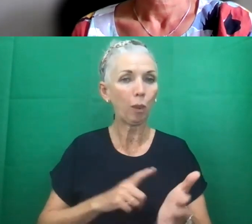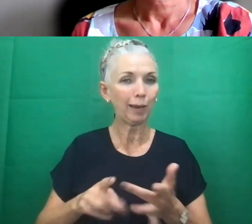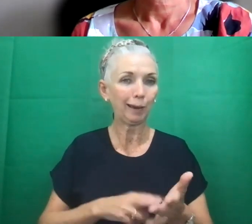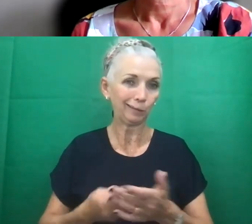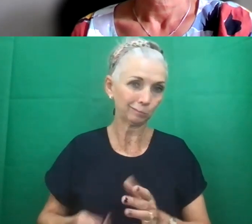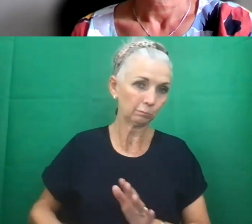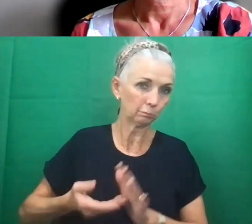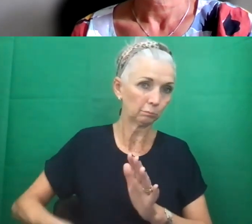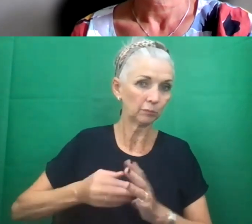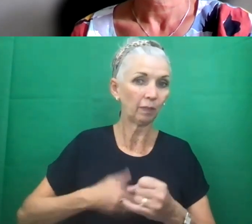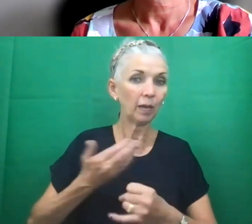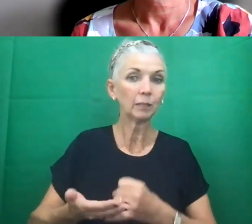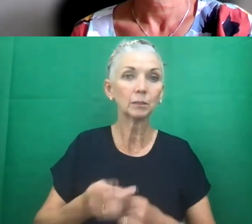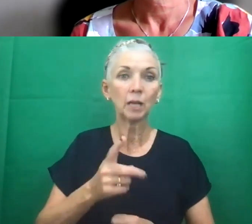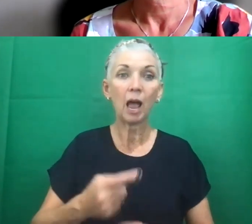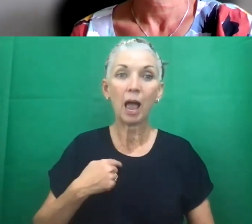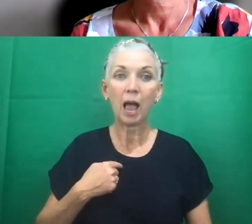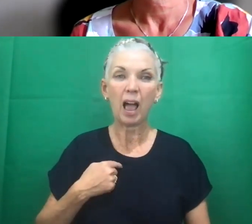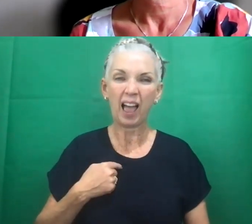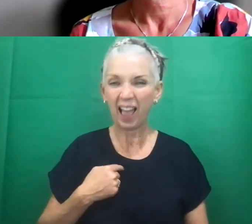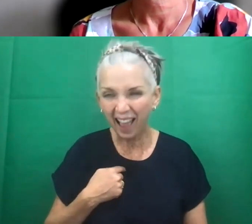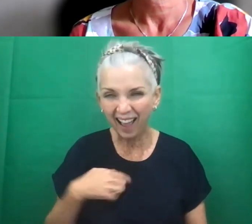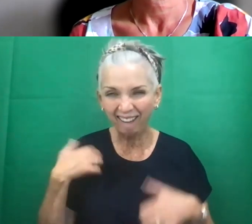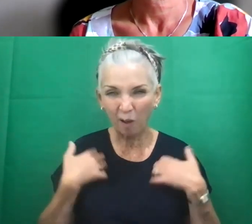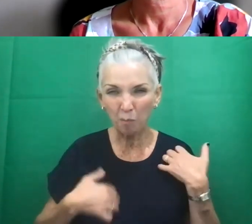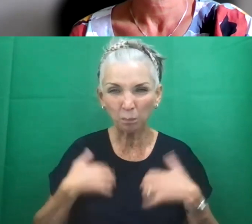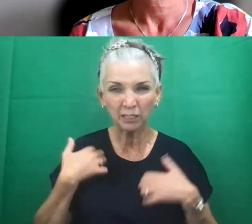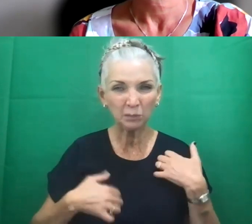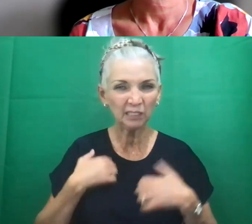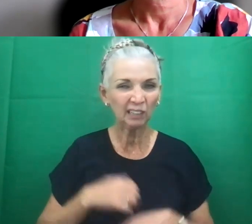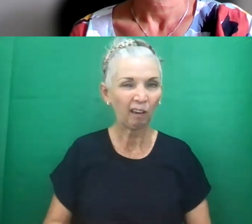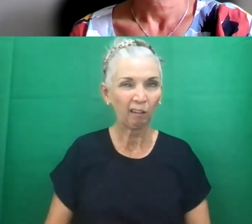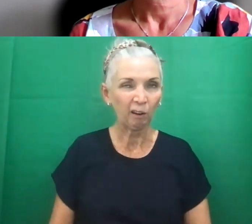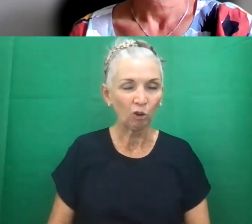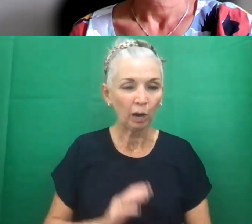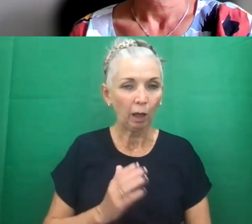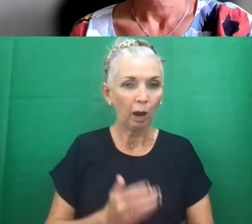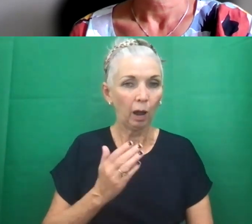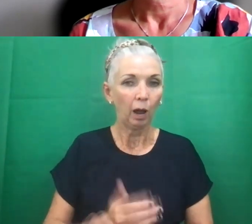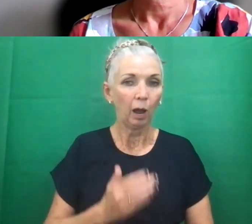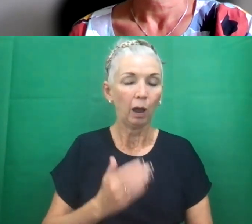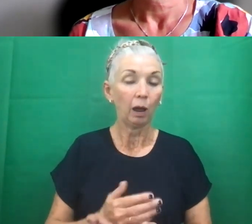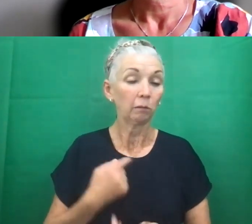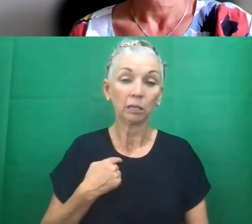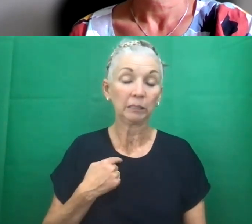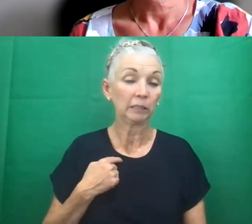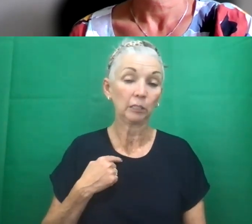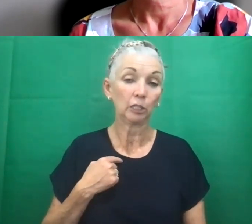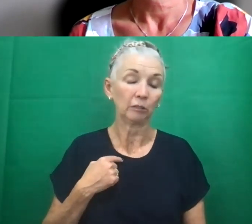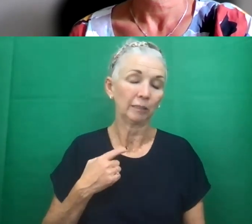And I'm not very optimistic on that one. Actually, I didn't get a chance to say that the